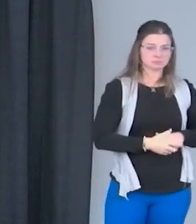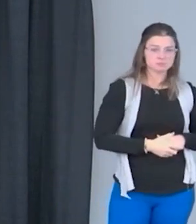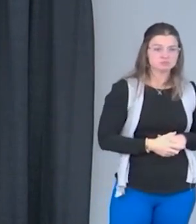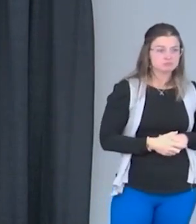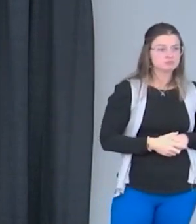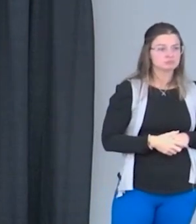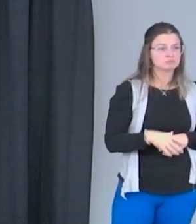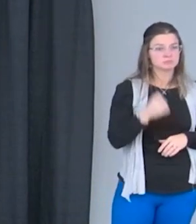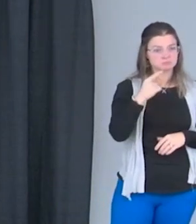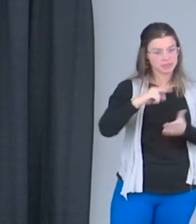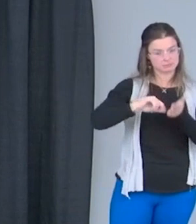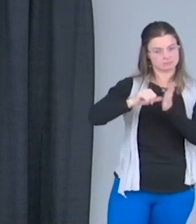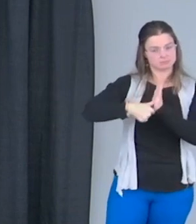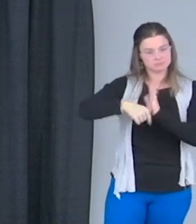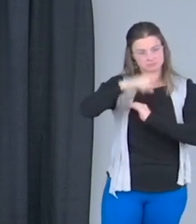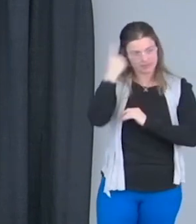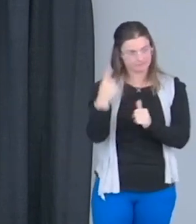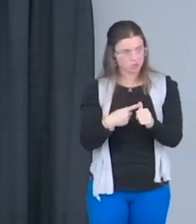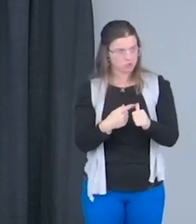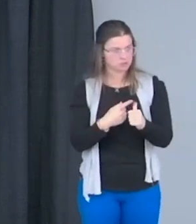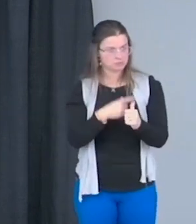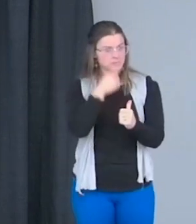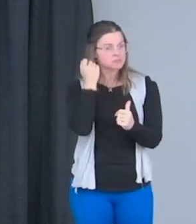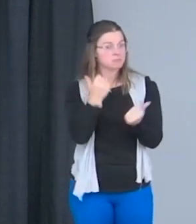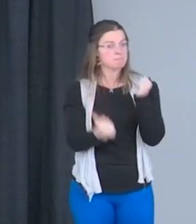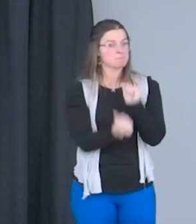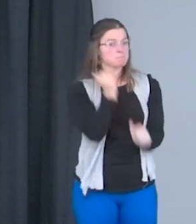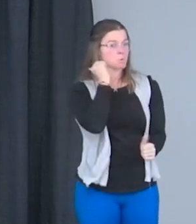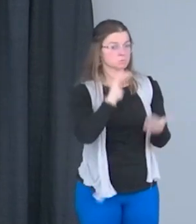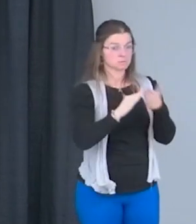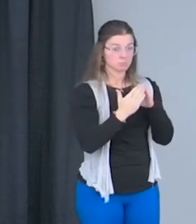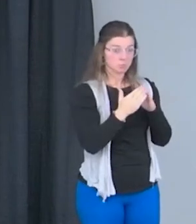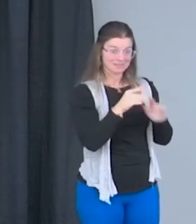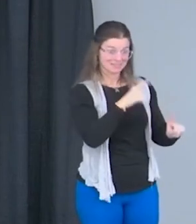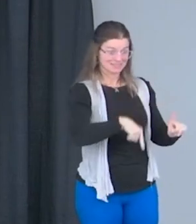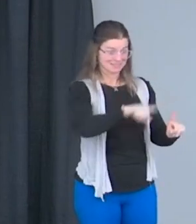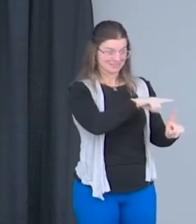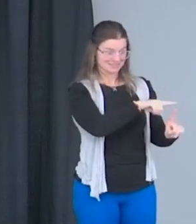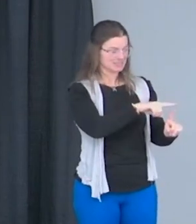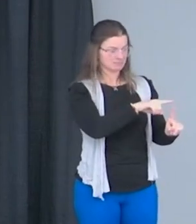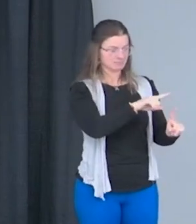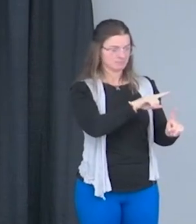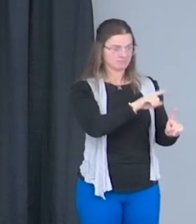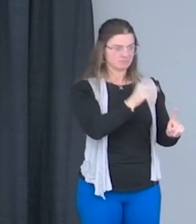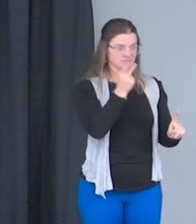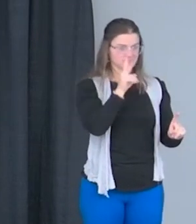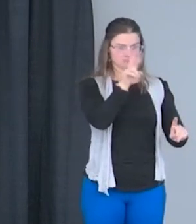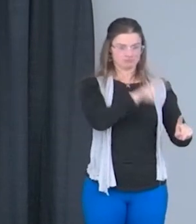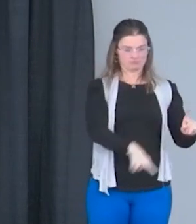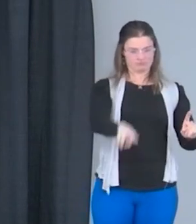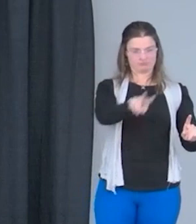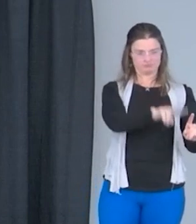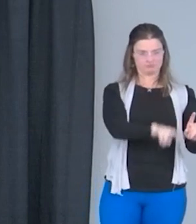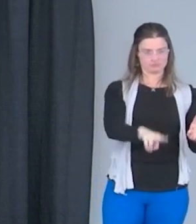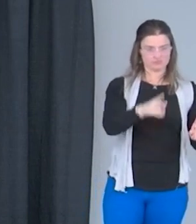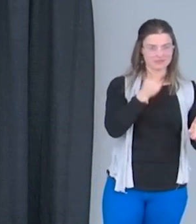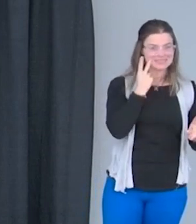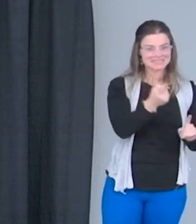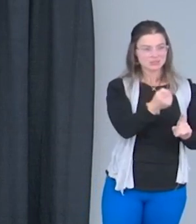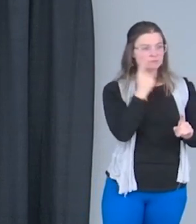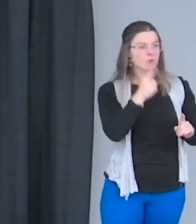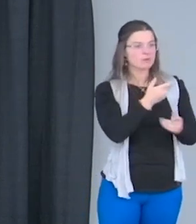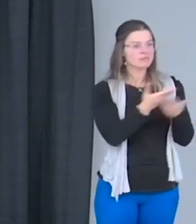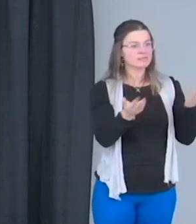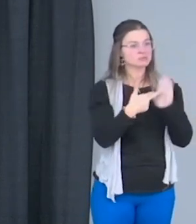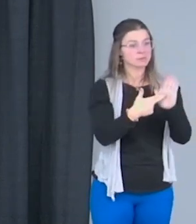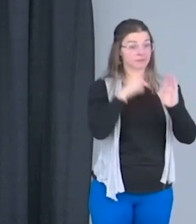emphasis to be first because even within most communities, they'll only see you for the things that you represent, which